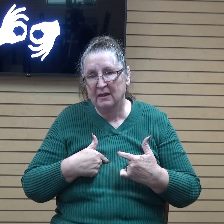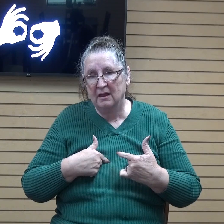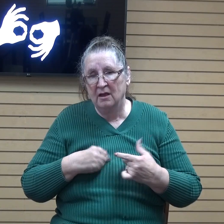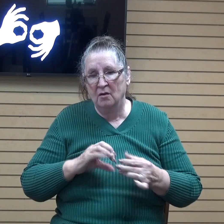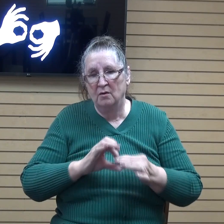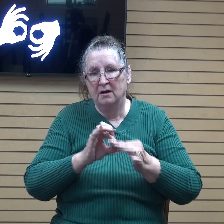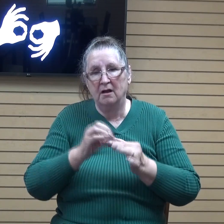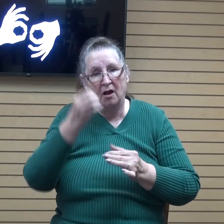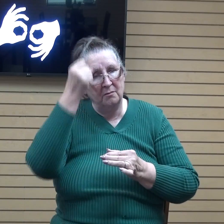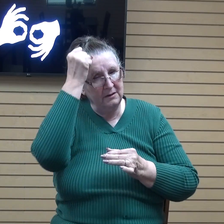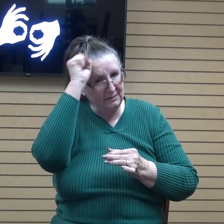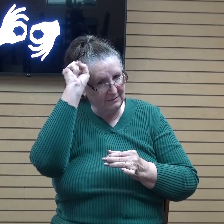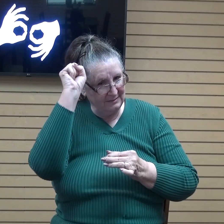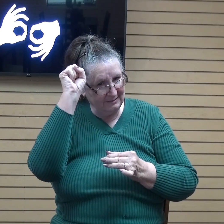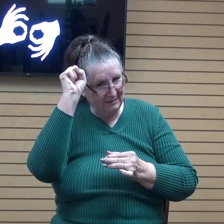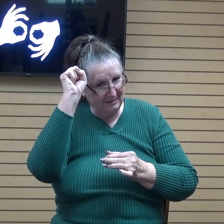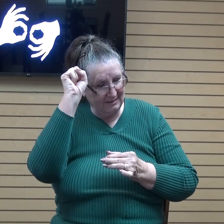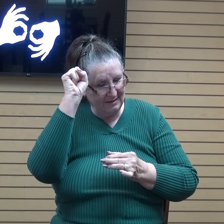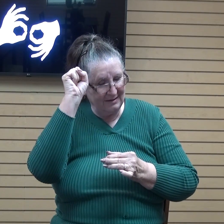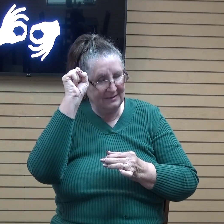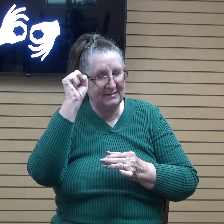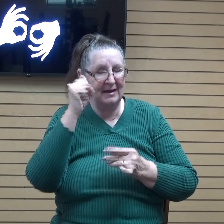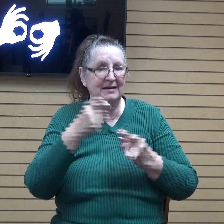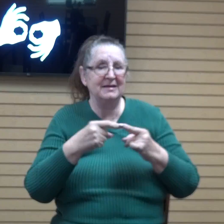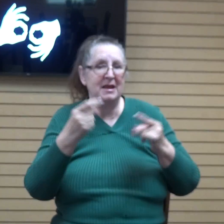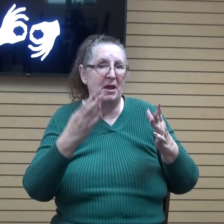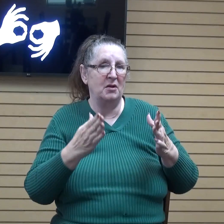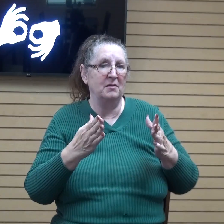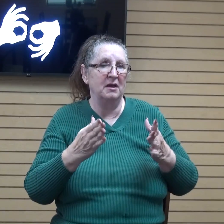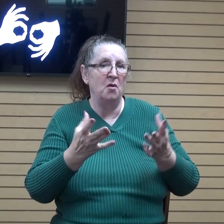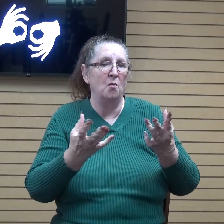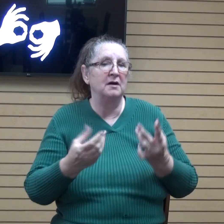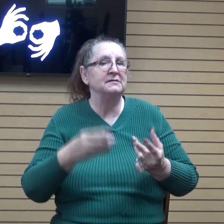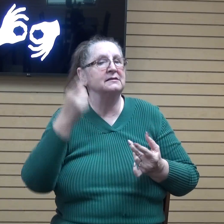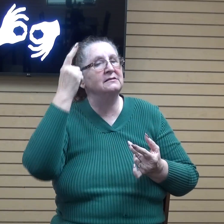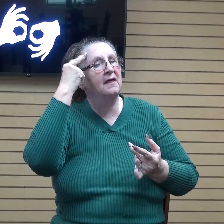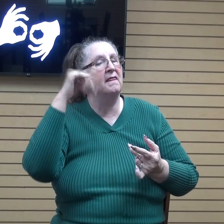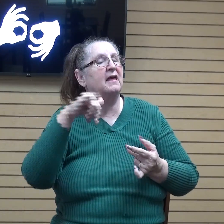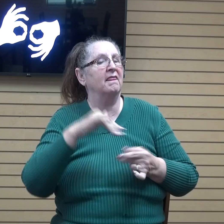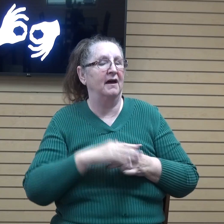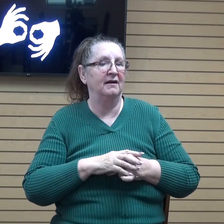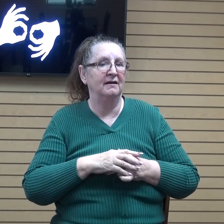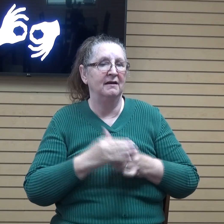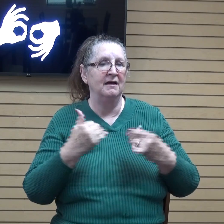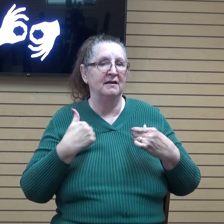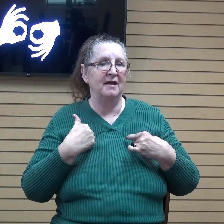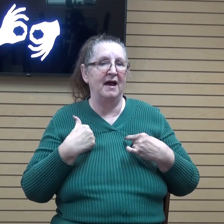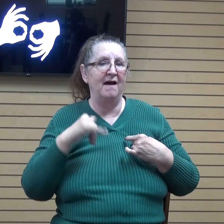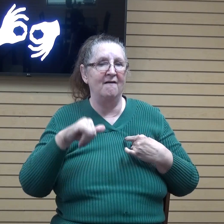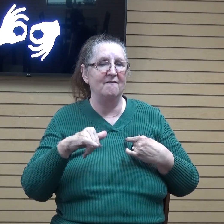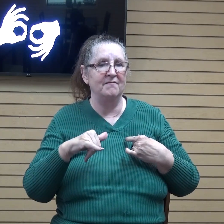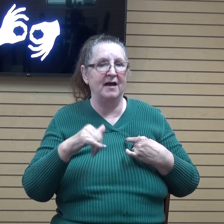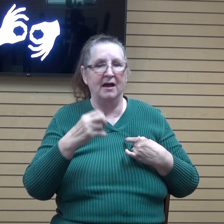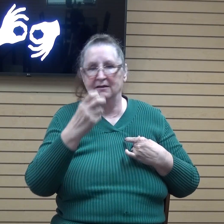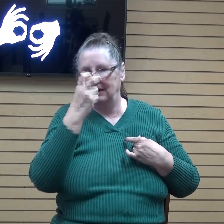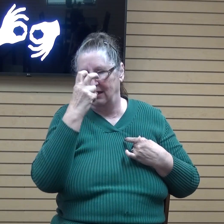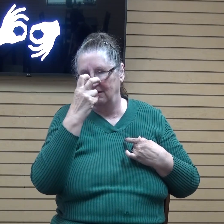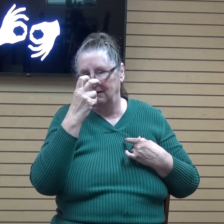satan wants us to be thinking uh believe that he wants us to to have that thought you know if god really loved